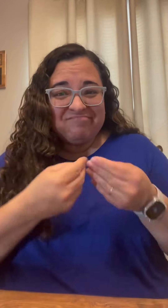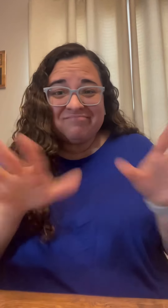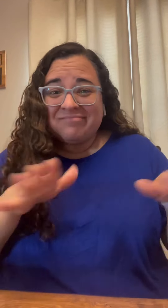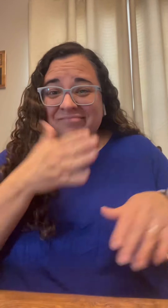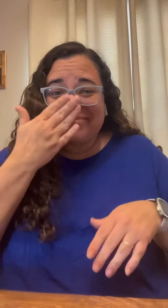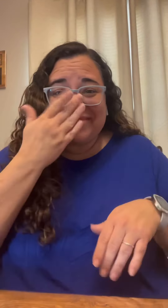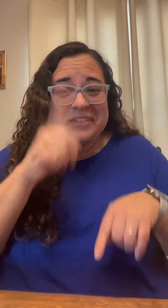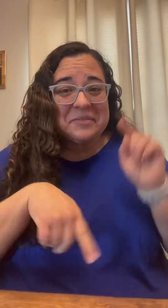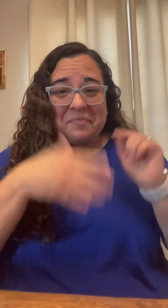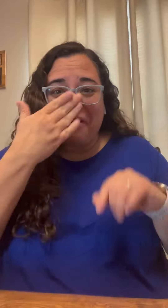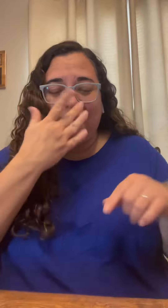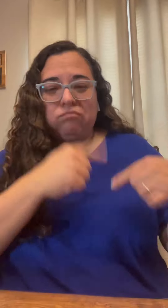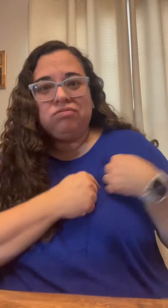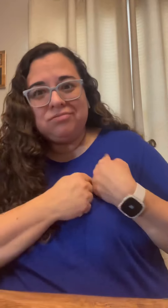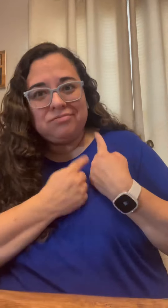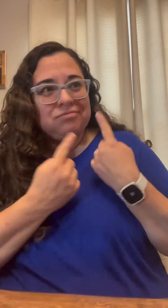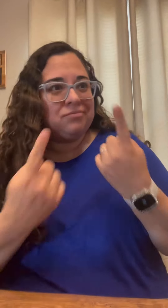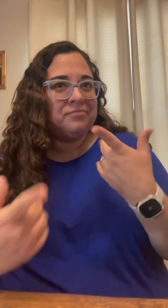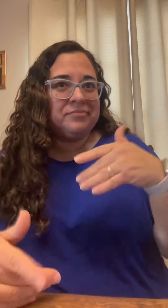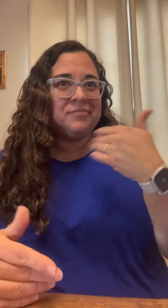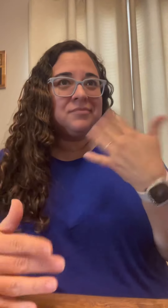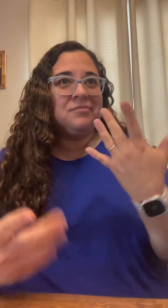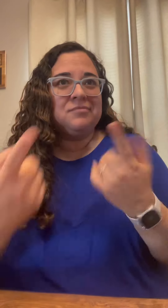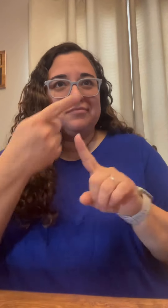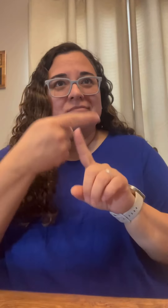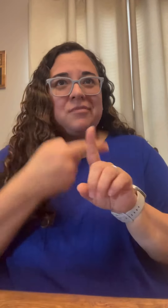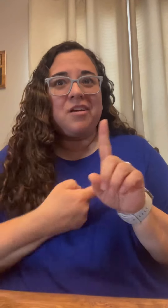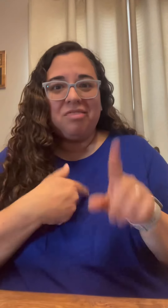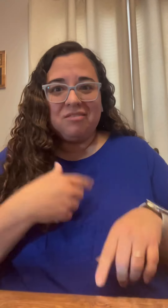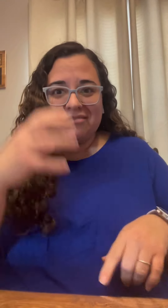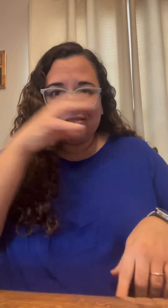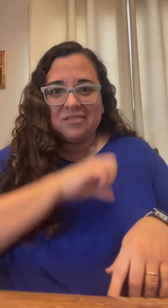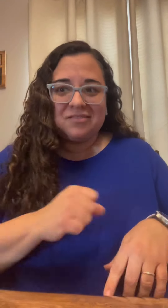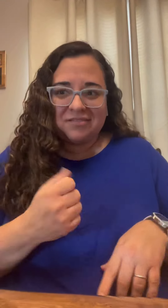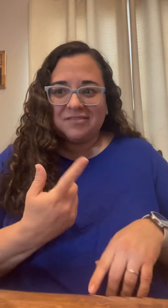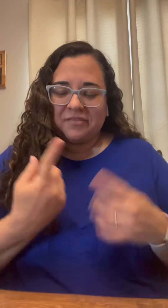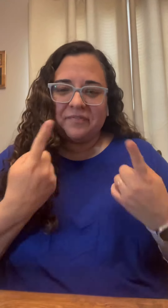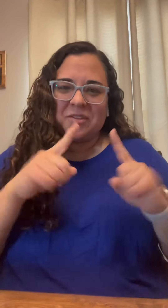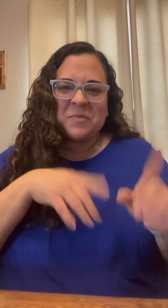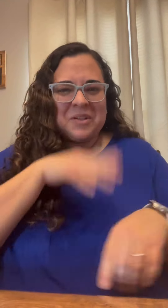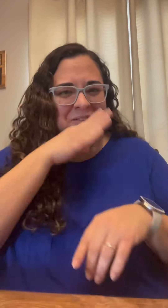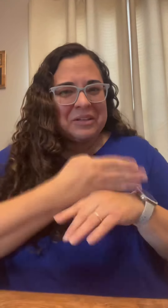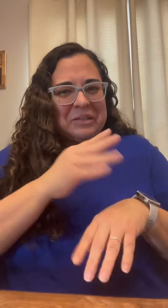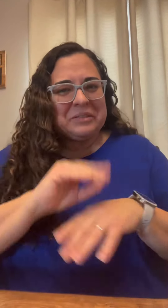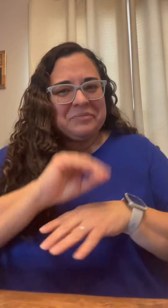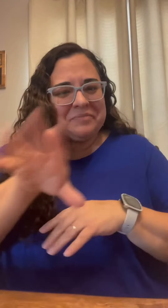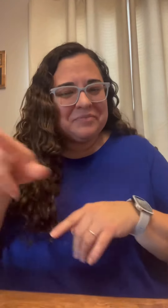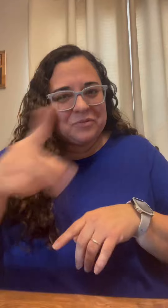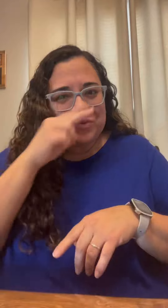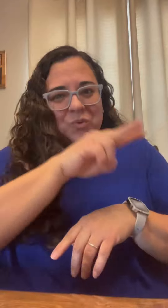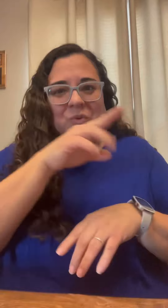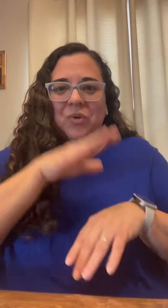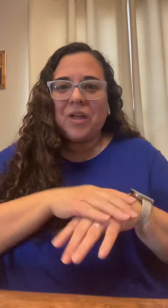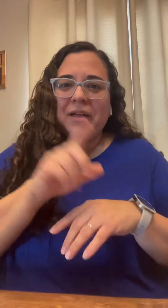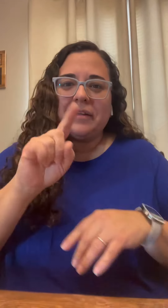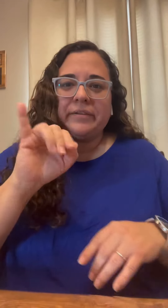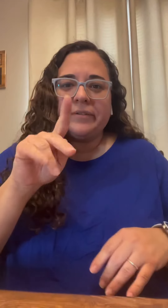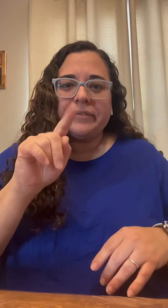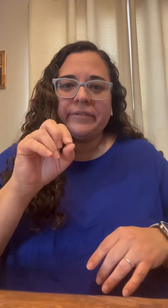my smell back i lost my smell i haven't been able to smell i guess it's been around a month or so and my daughter had told me about